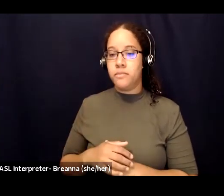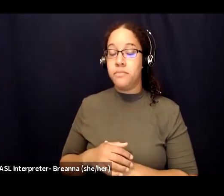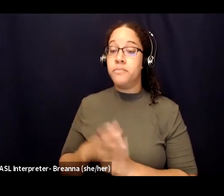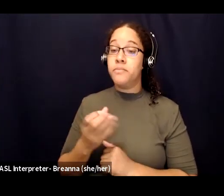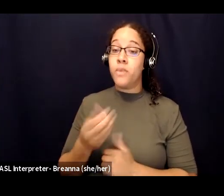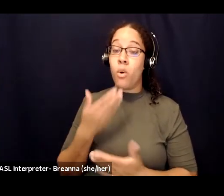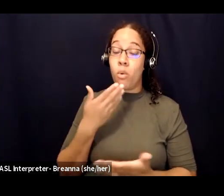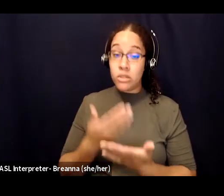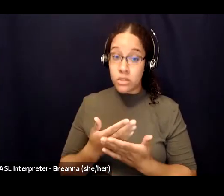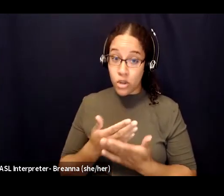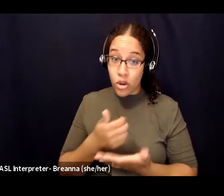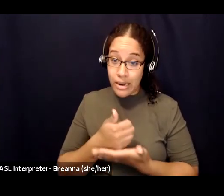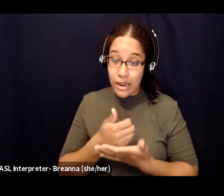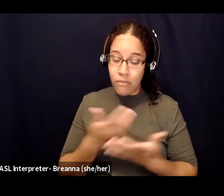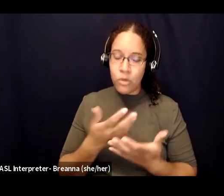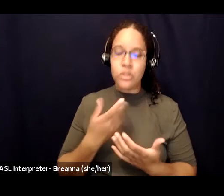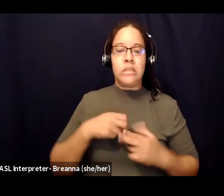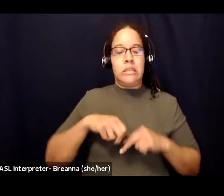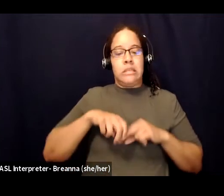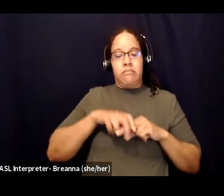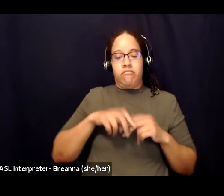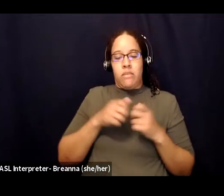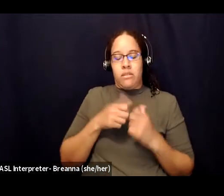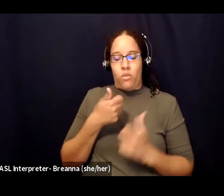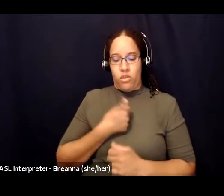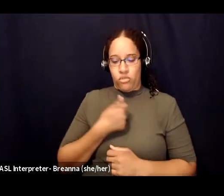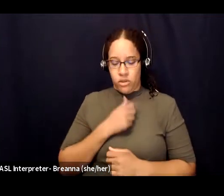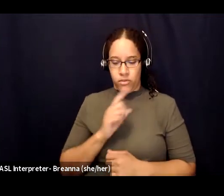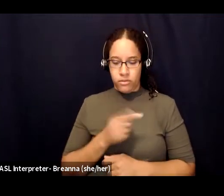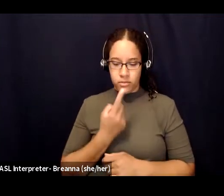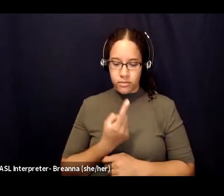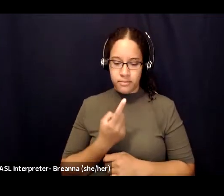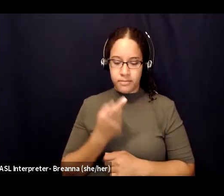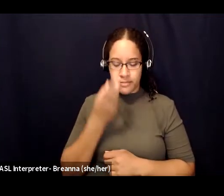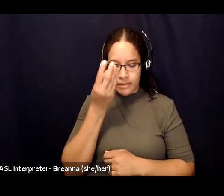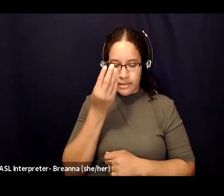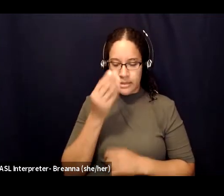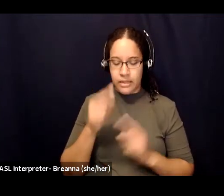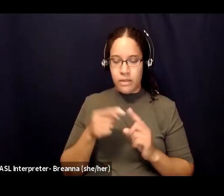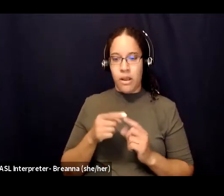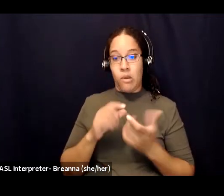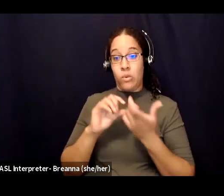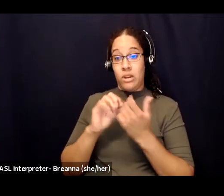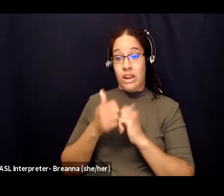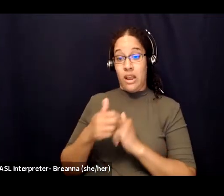about how your past experiences may be impacting you in the present moment